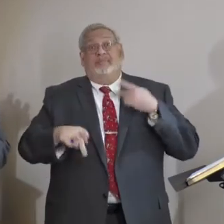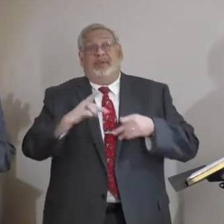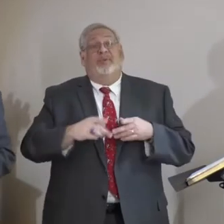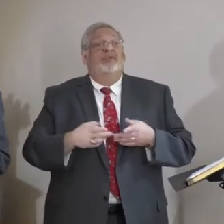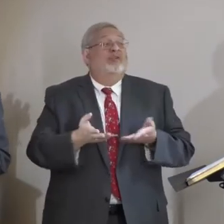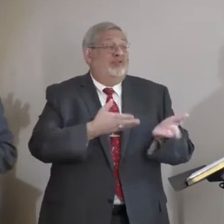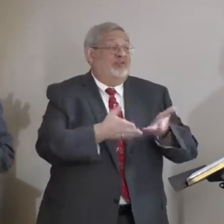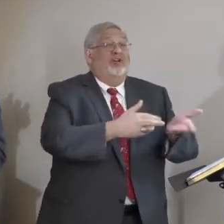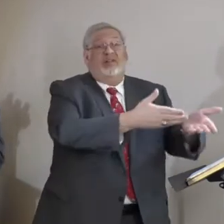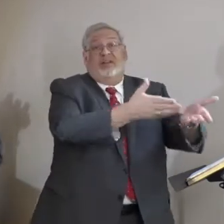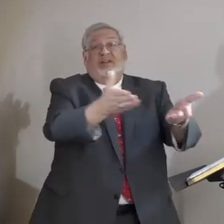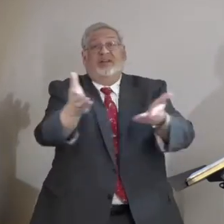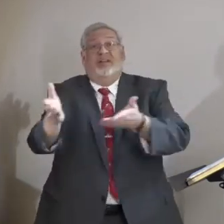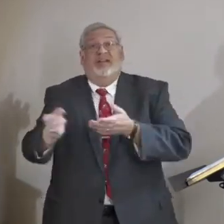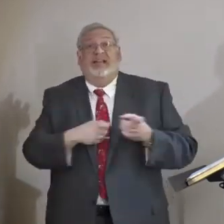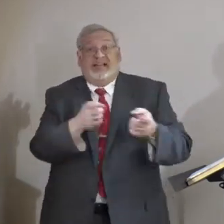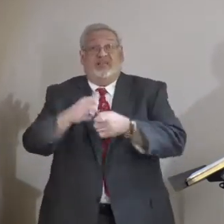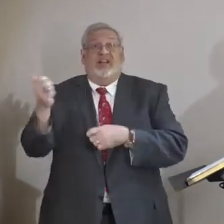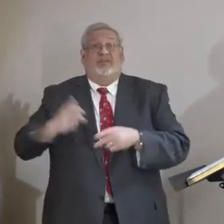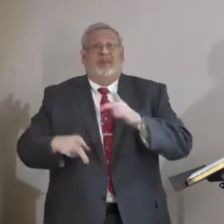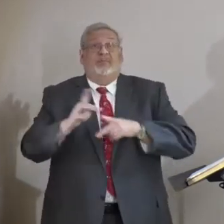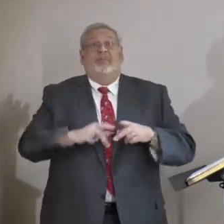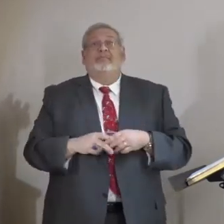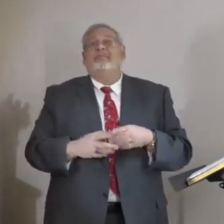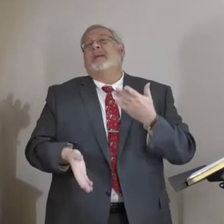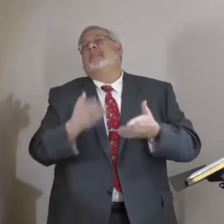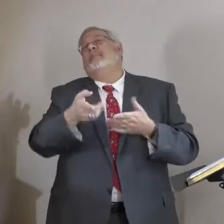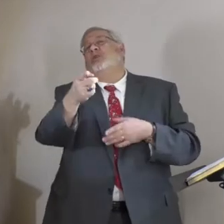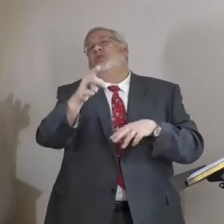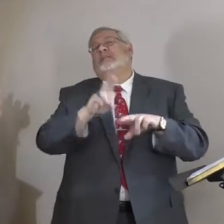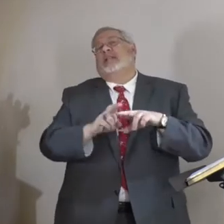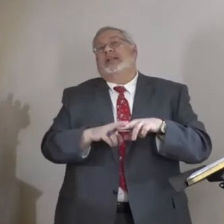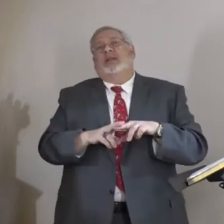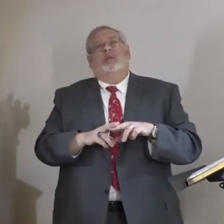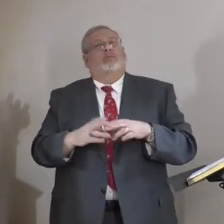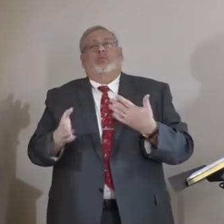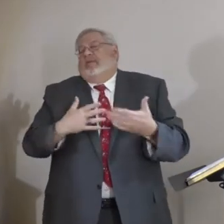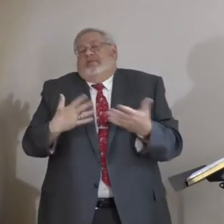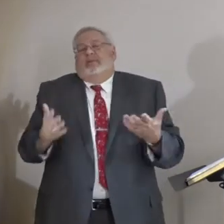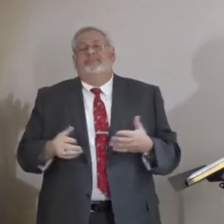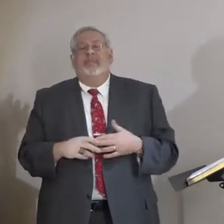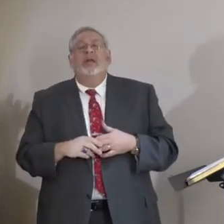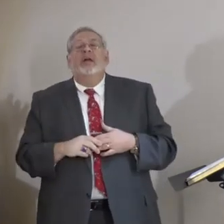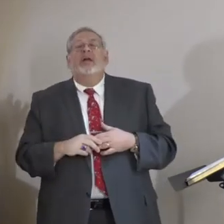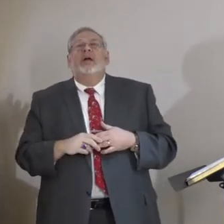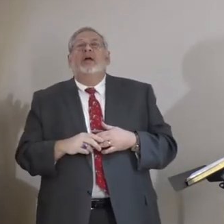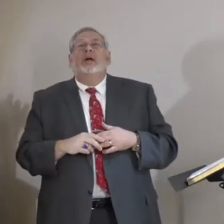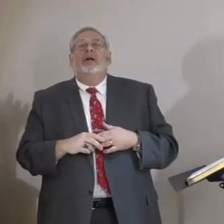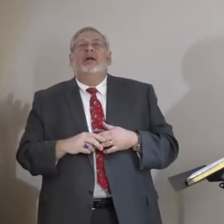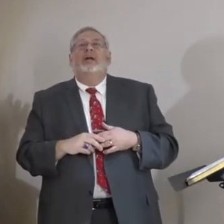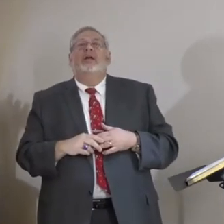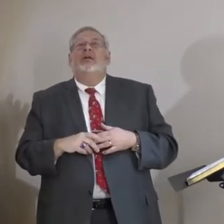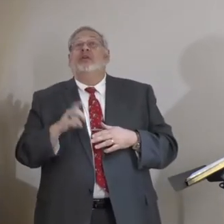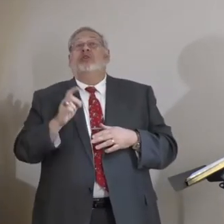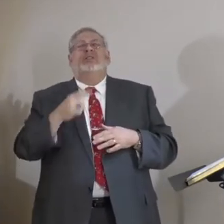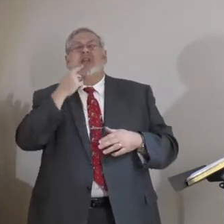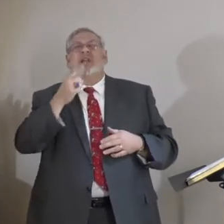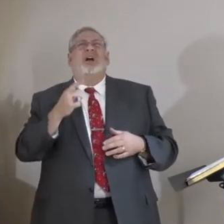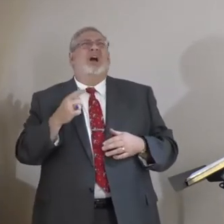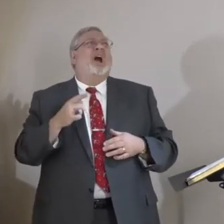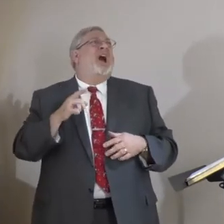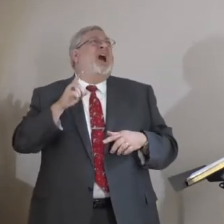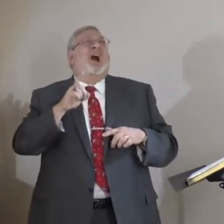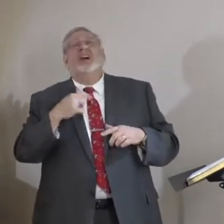out serving others and giving to others. You know, you might be sitting there, wherever it is, and you might be saying, well,